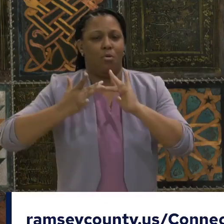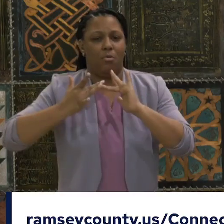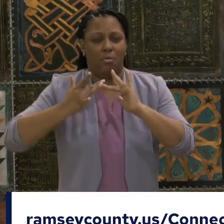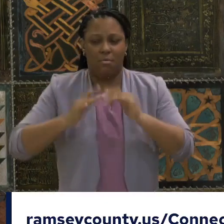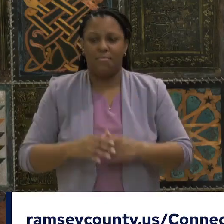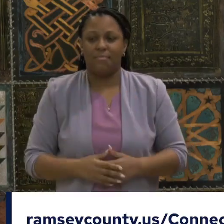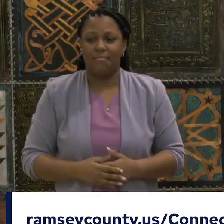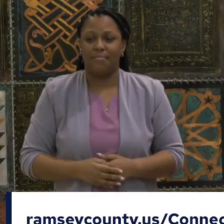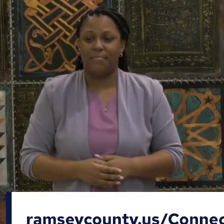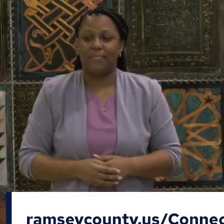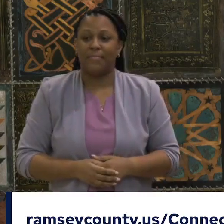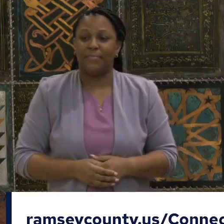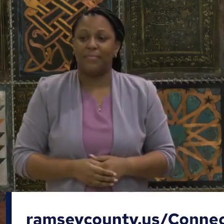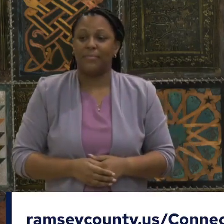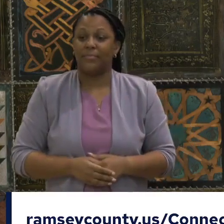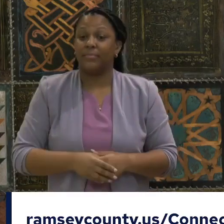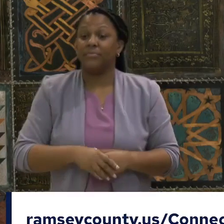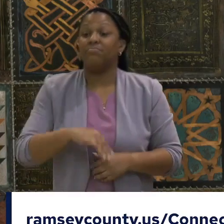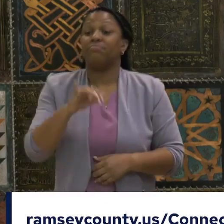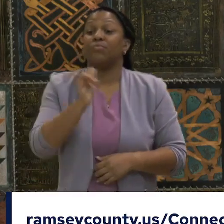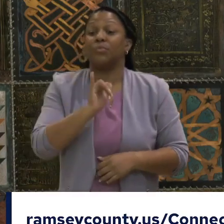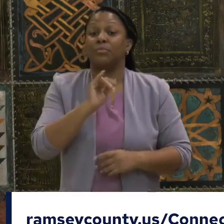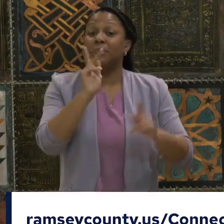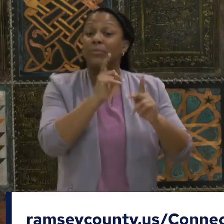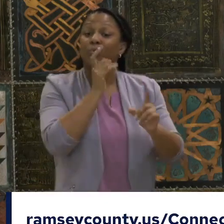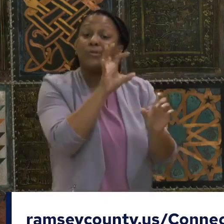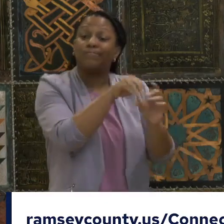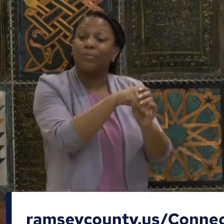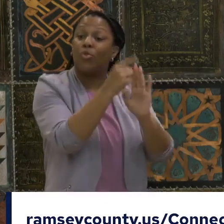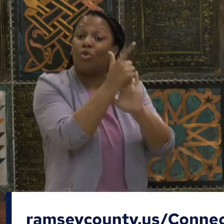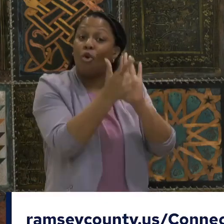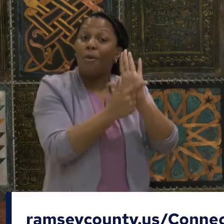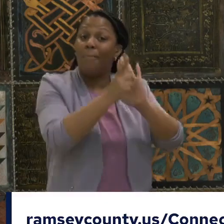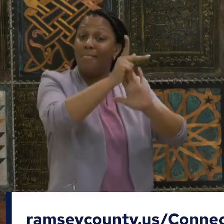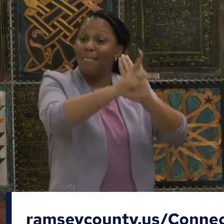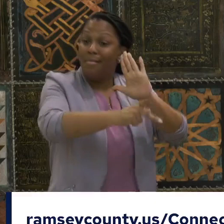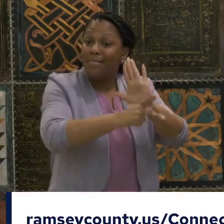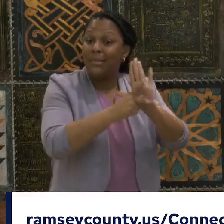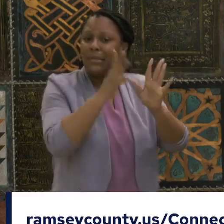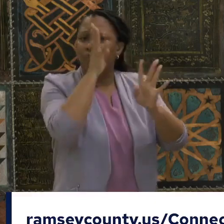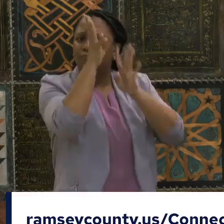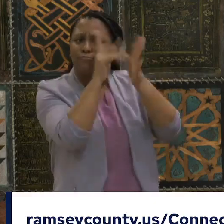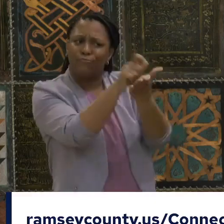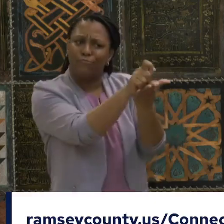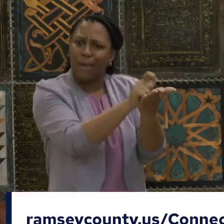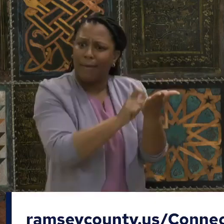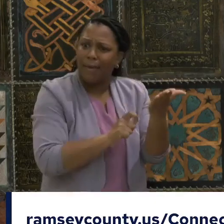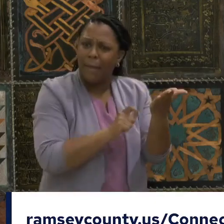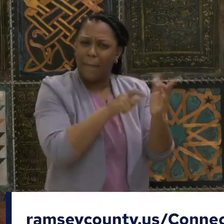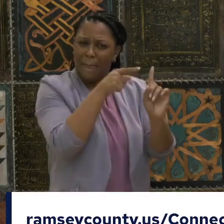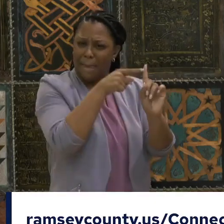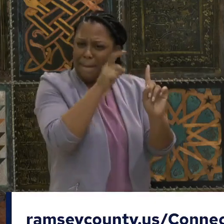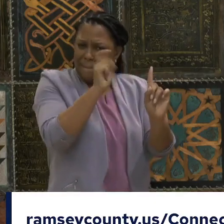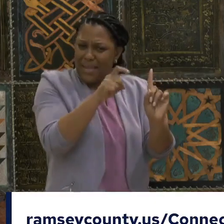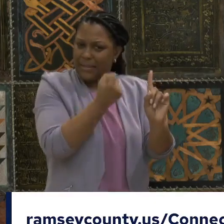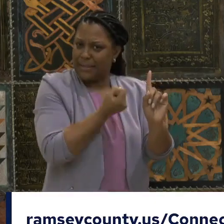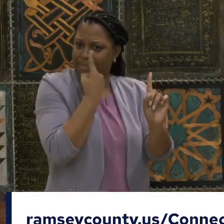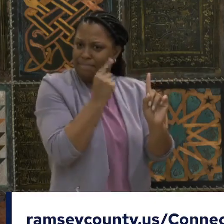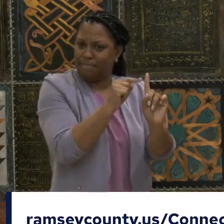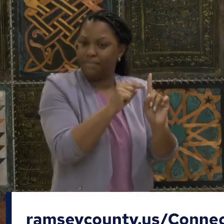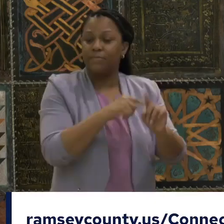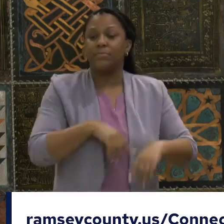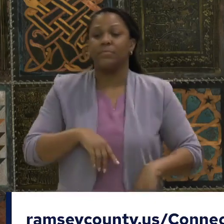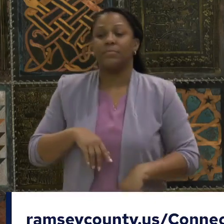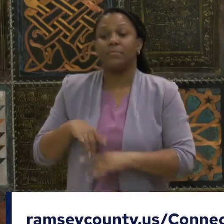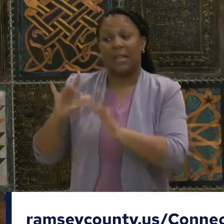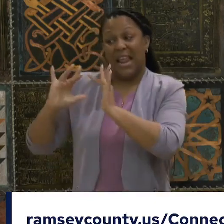their thinking about digital equity. It's about people and not just wires. It's about getting people connected and helping them stay